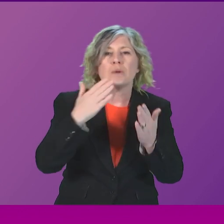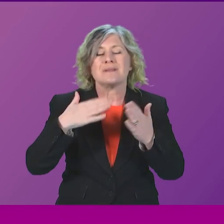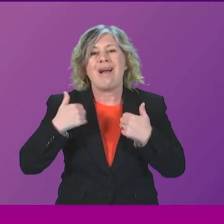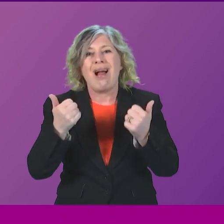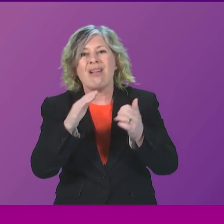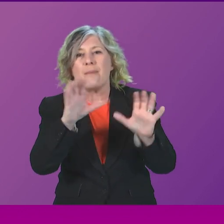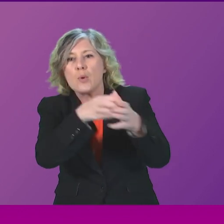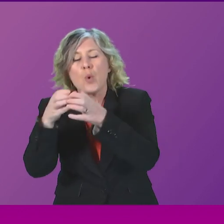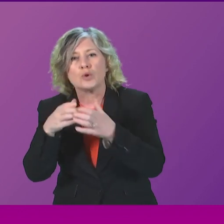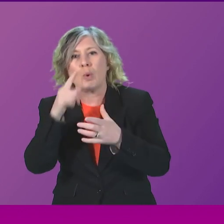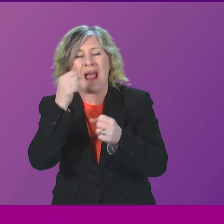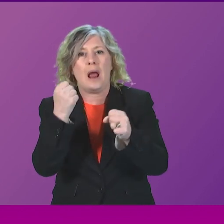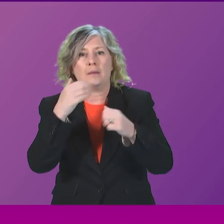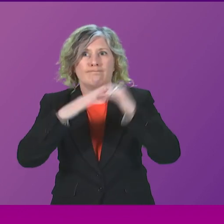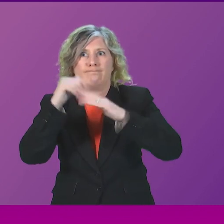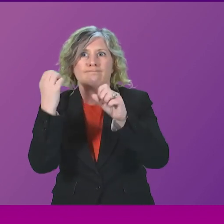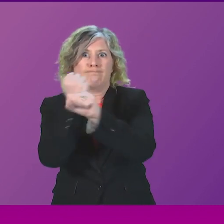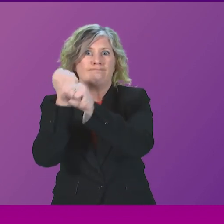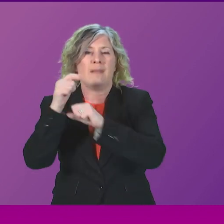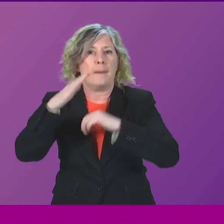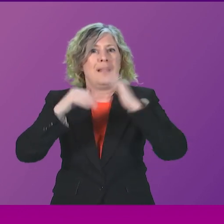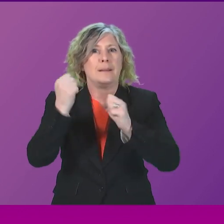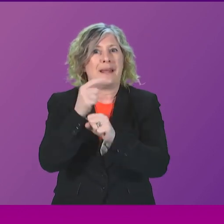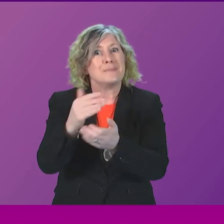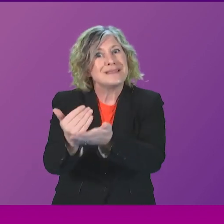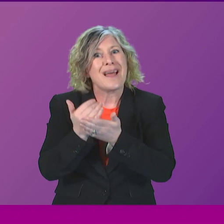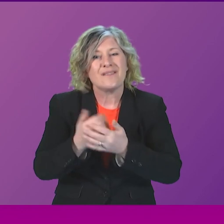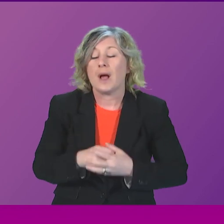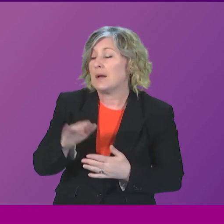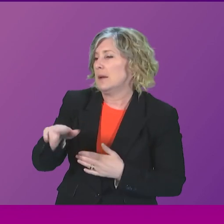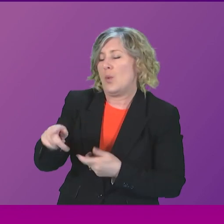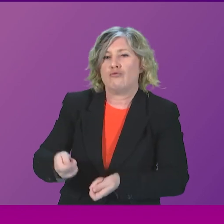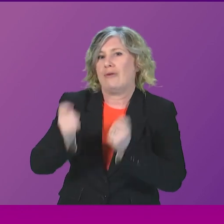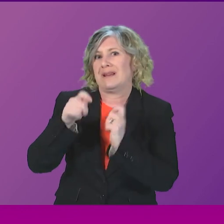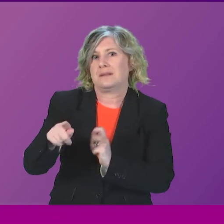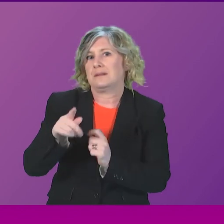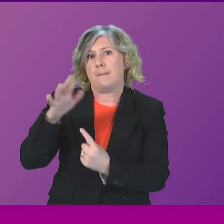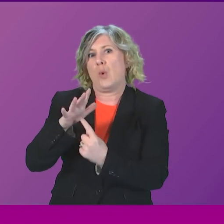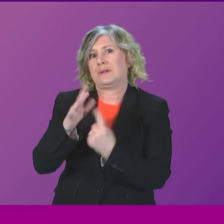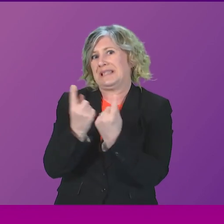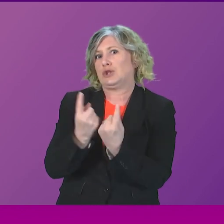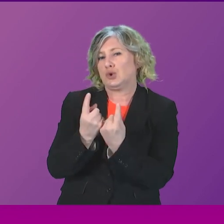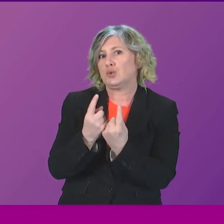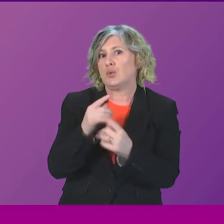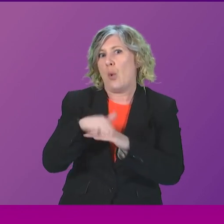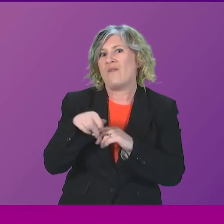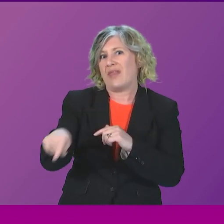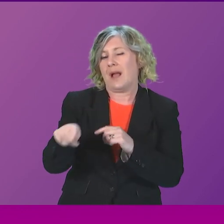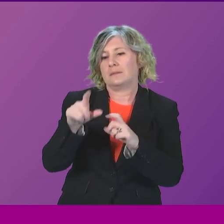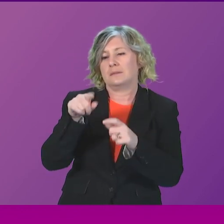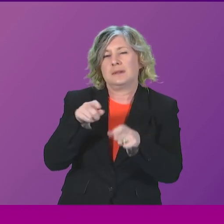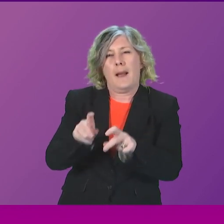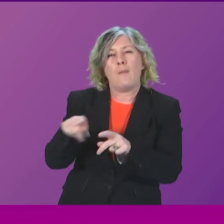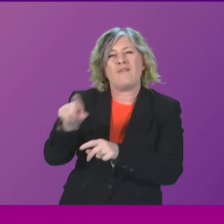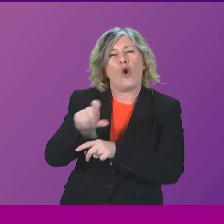I appreciate and thank Alex Cole-Hamilton for raising an important issue around aerated concrete. What I would say to Alex Cole